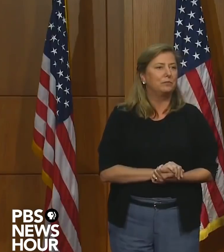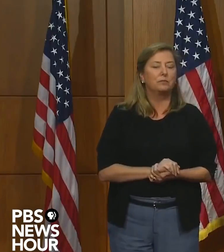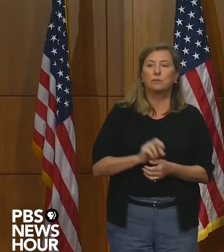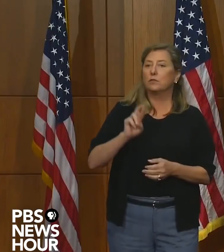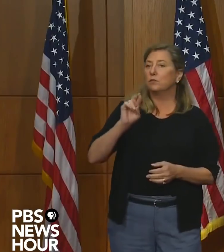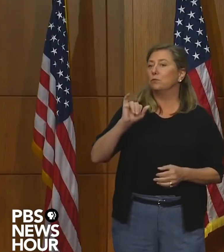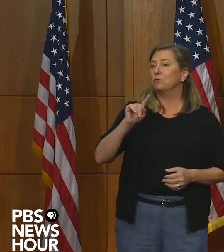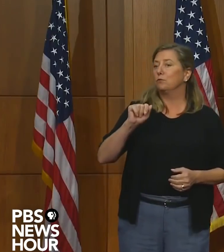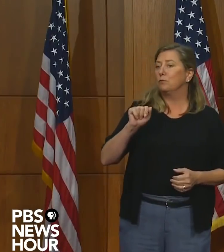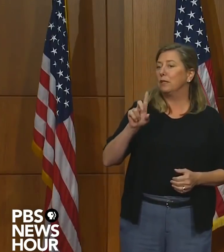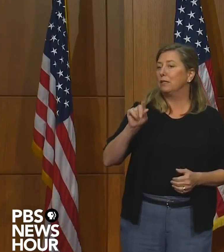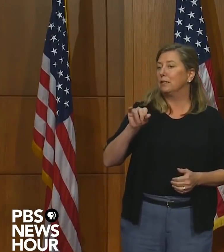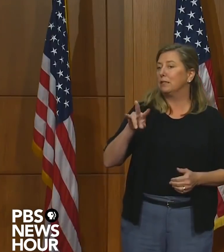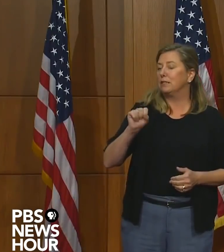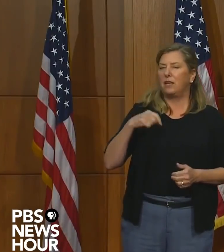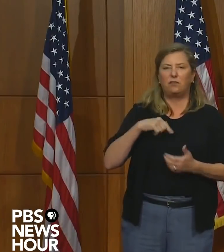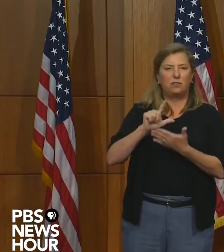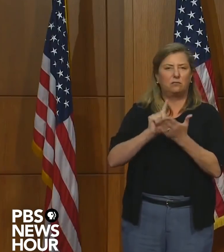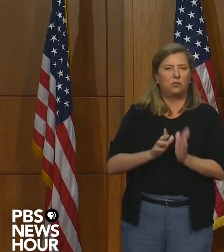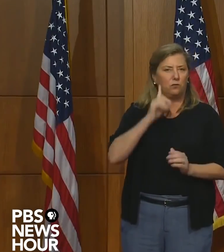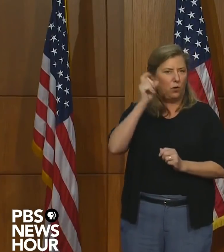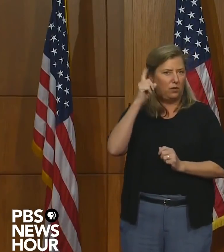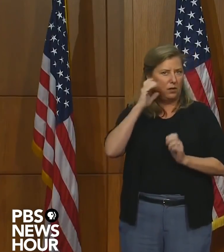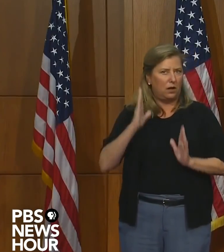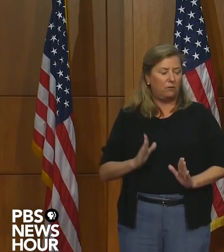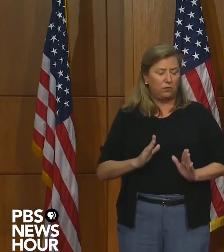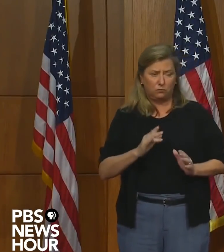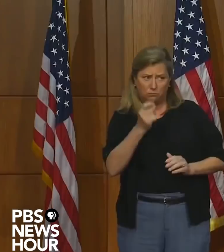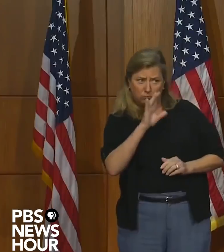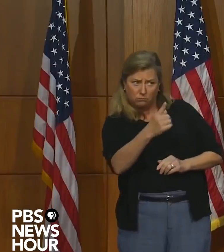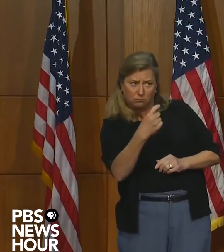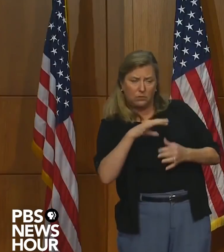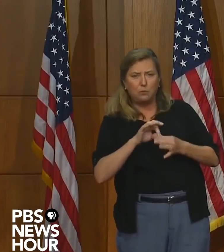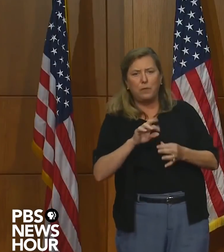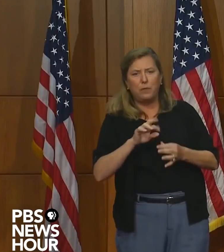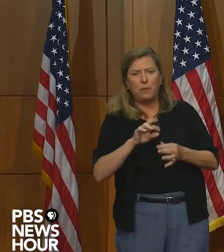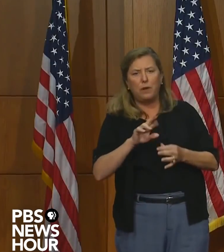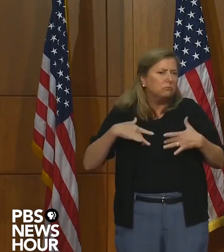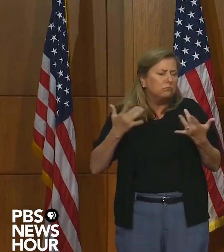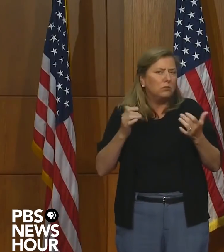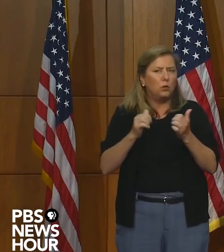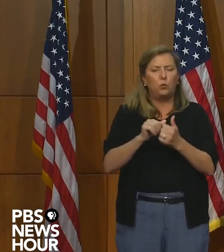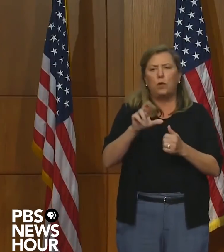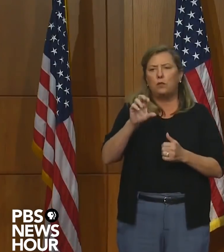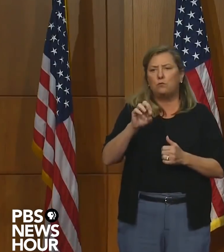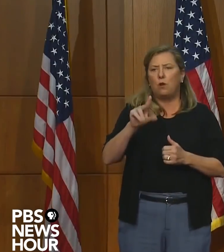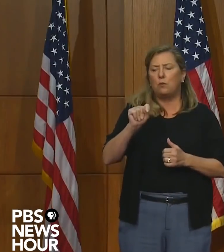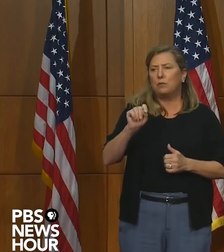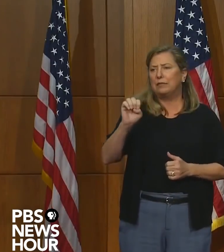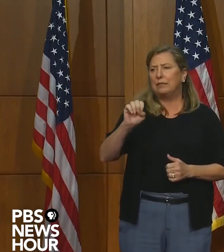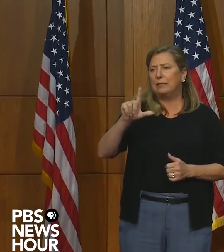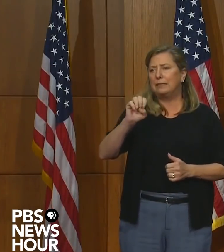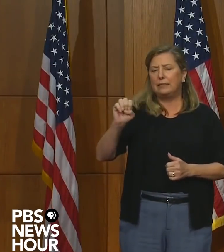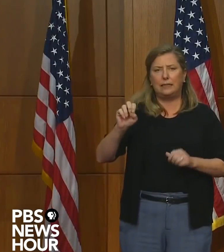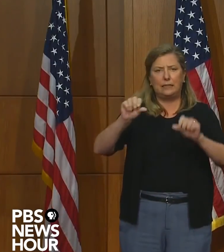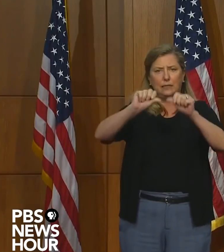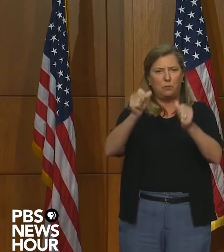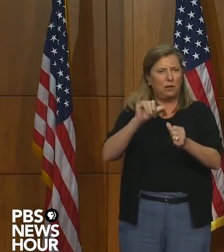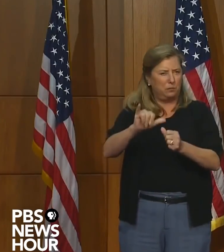Rita Davis, counsel for the governor. As I understand, the question is about an update on the Robert E. Lee Monument litigation.